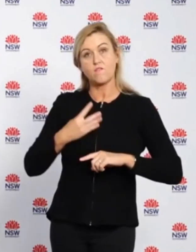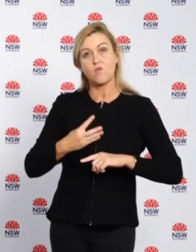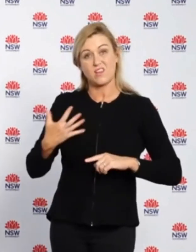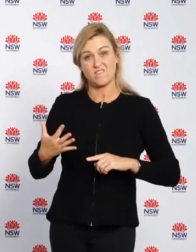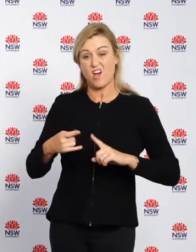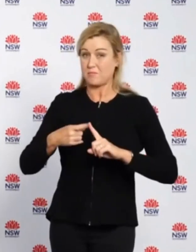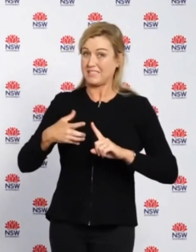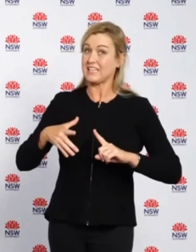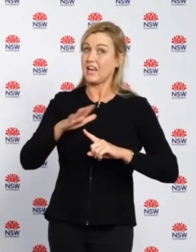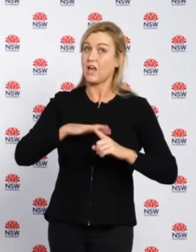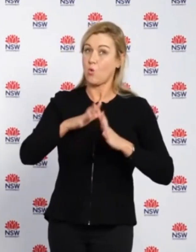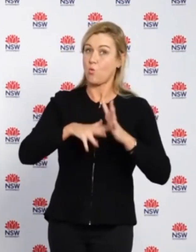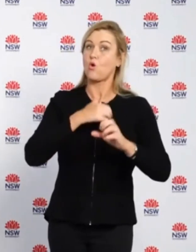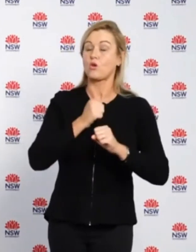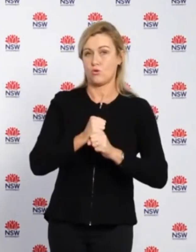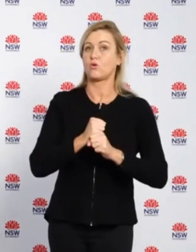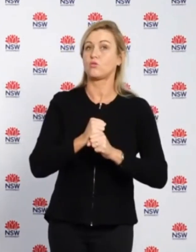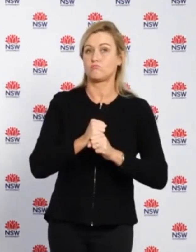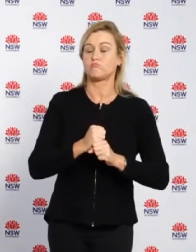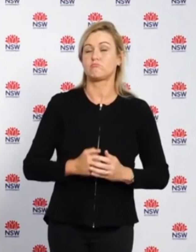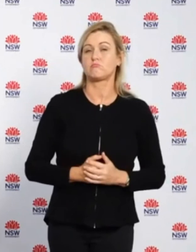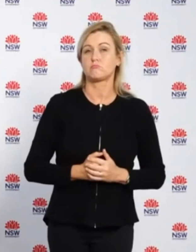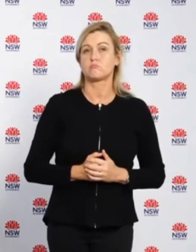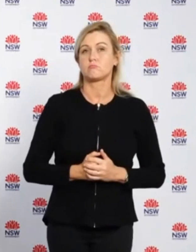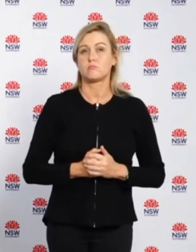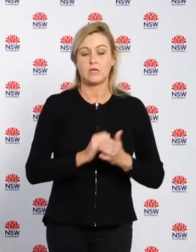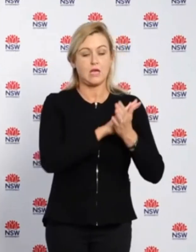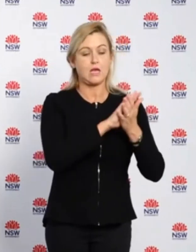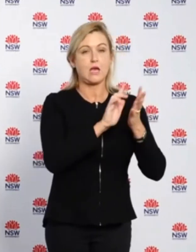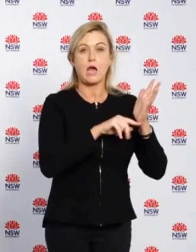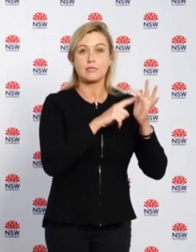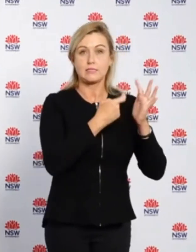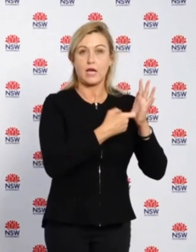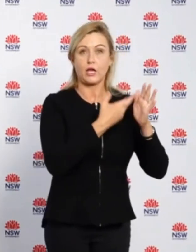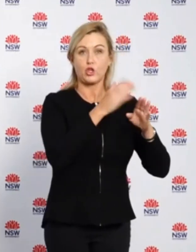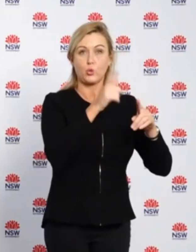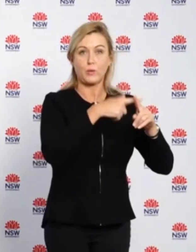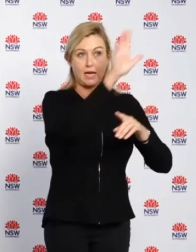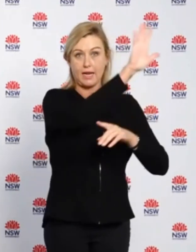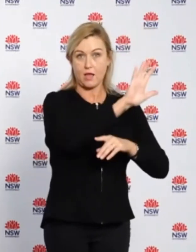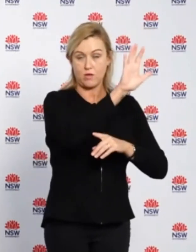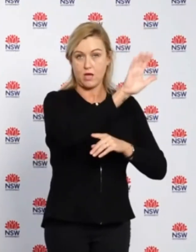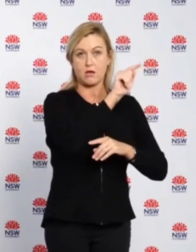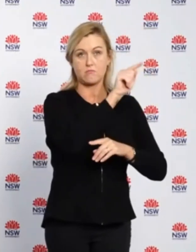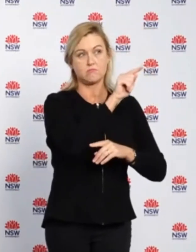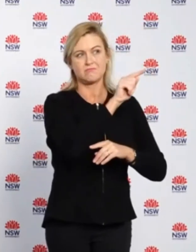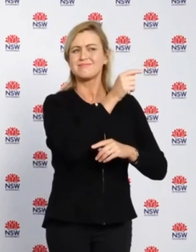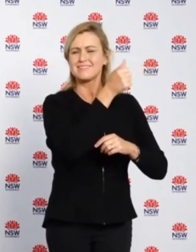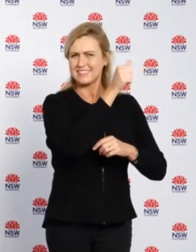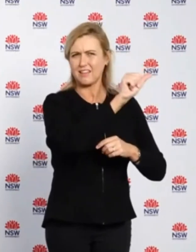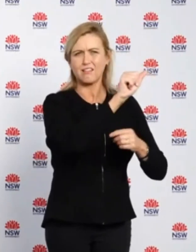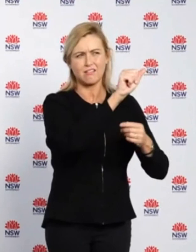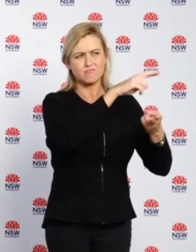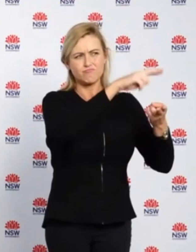the Wollongong local government area. In Hunter, New England, we continue to see relatively high case